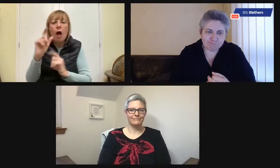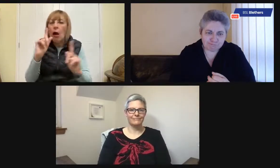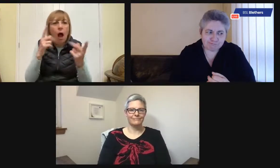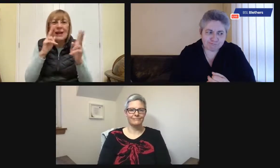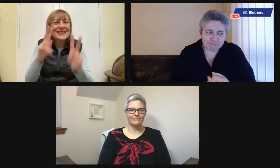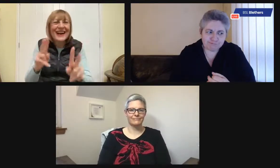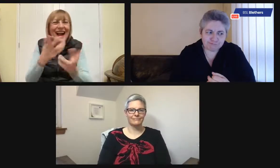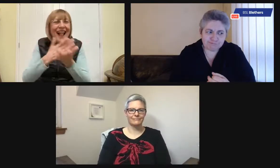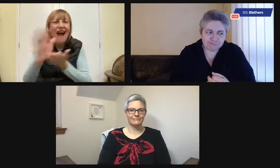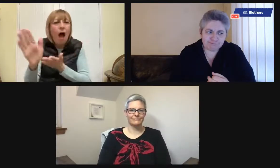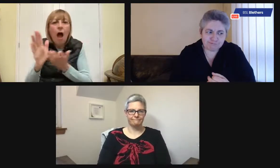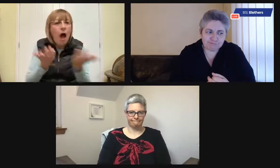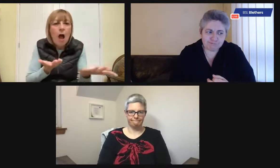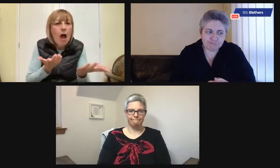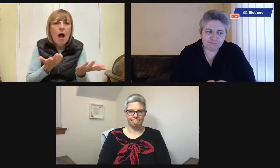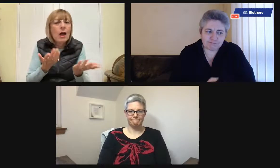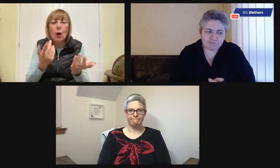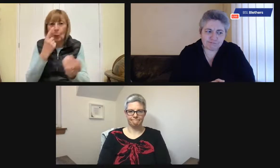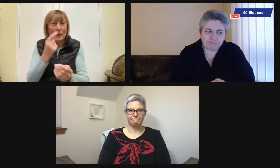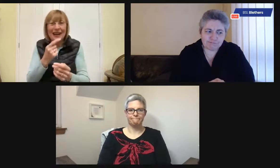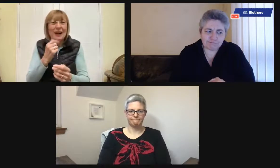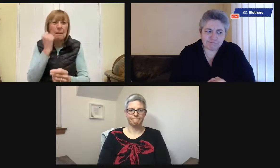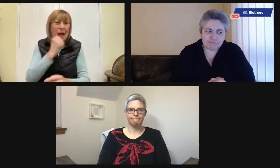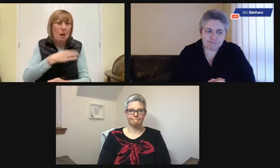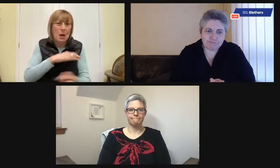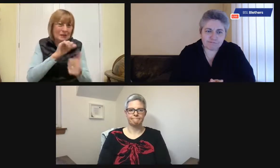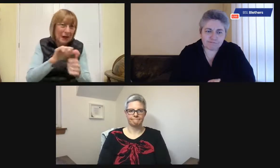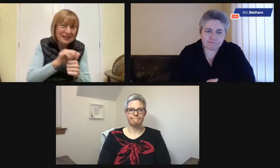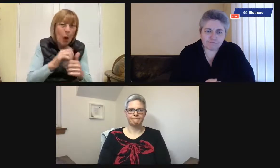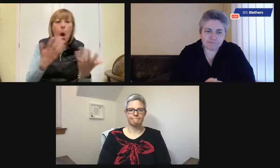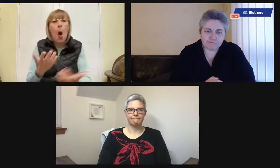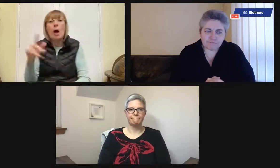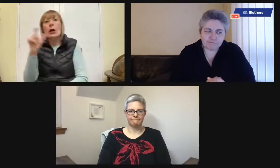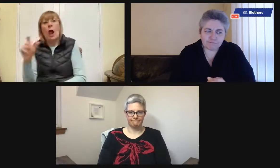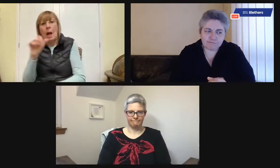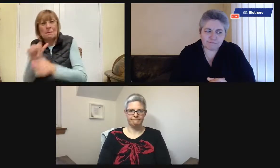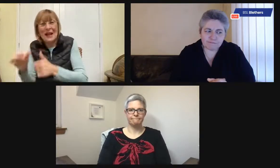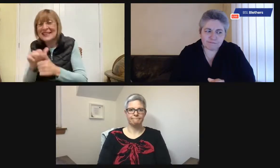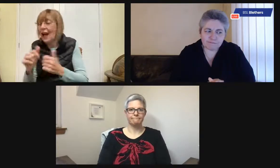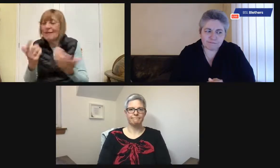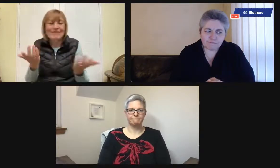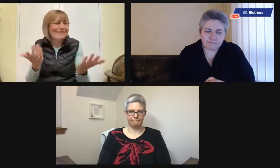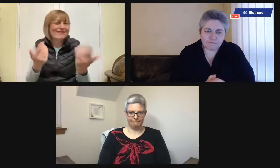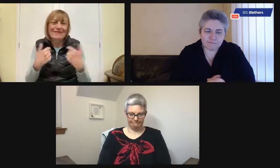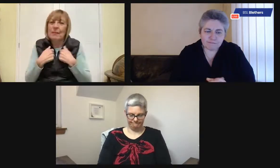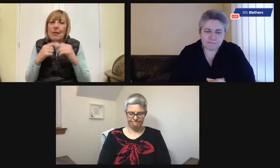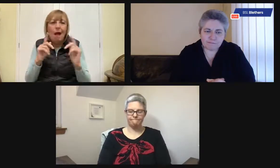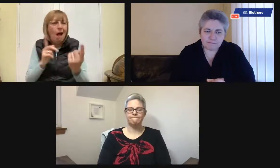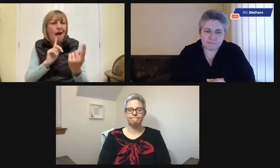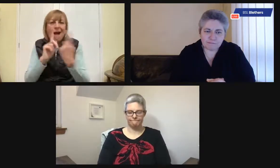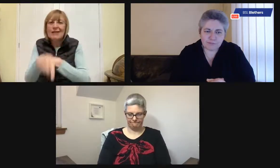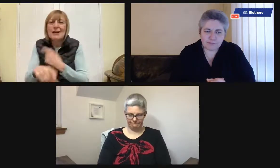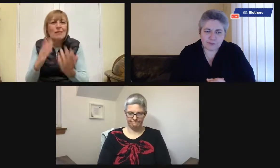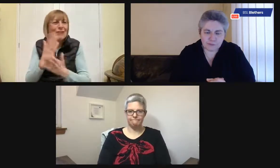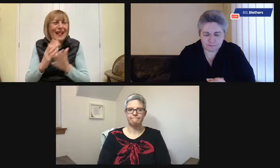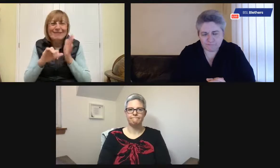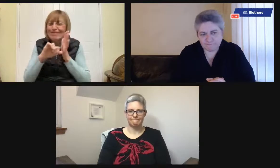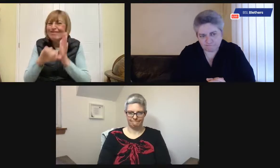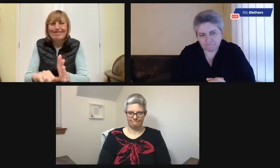individual person. So it might be that the person can't see particular colours better or so it might be that for